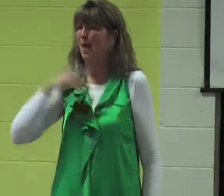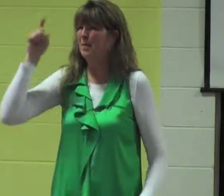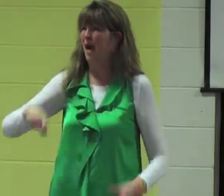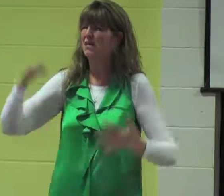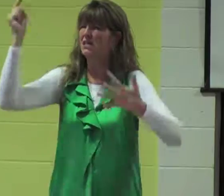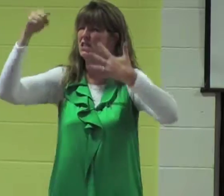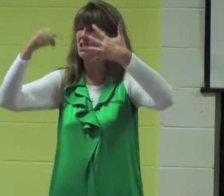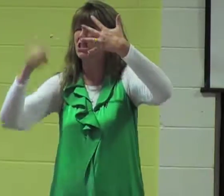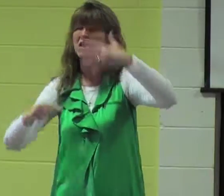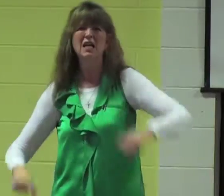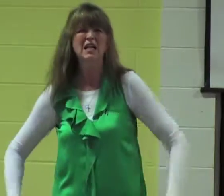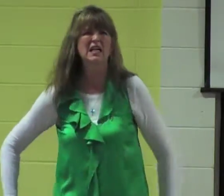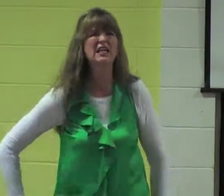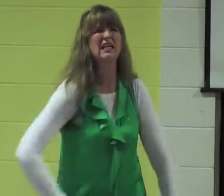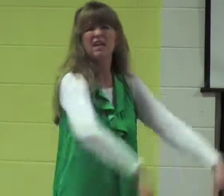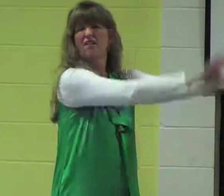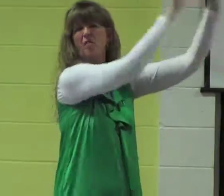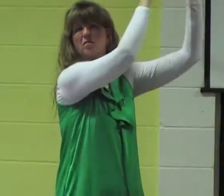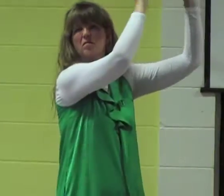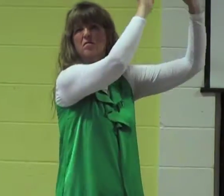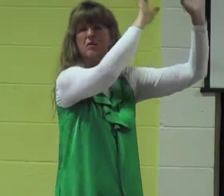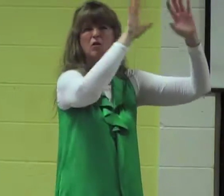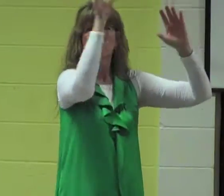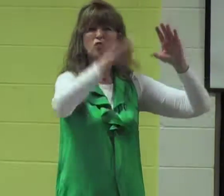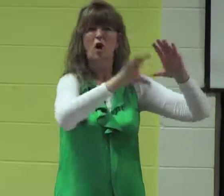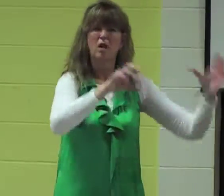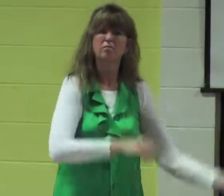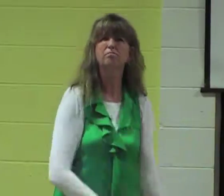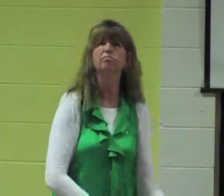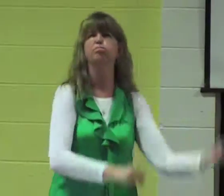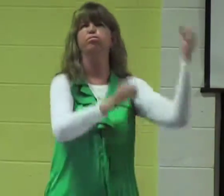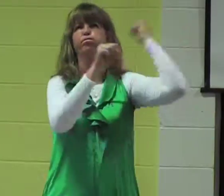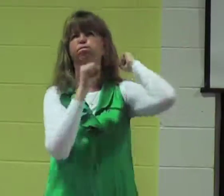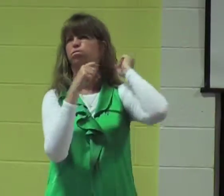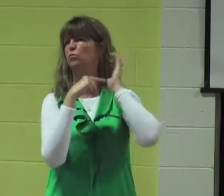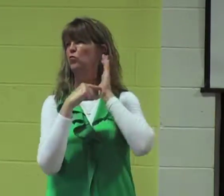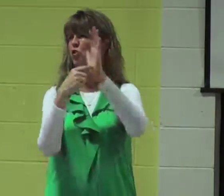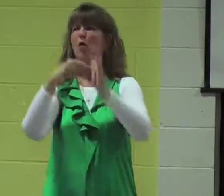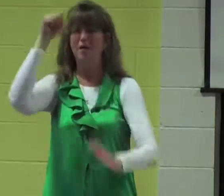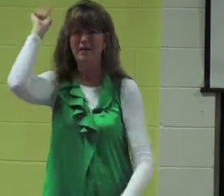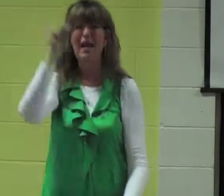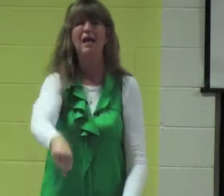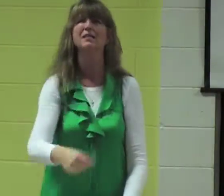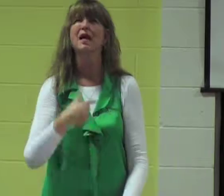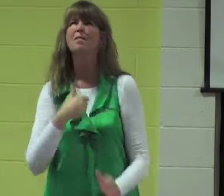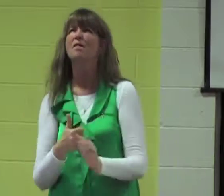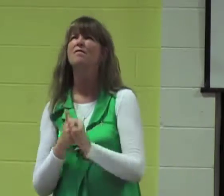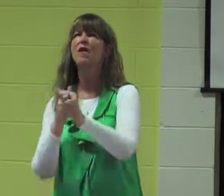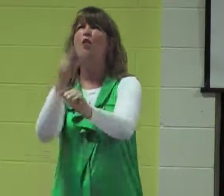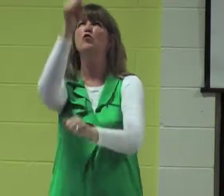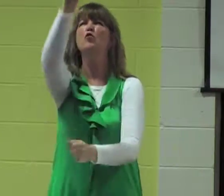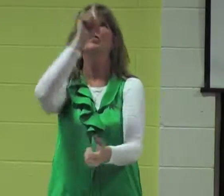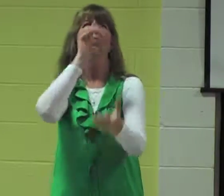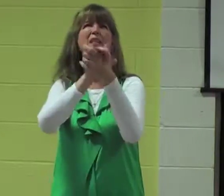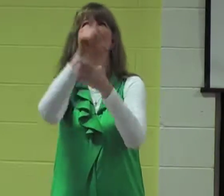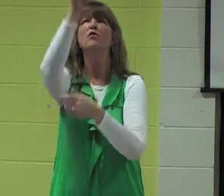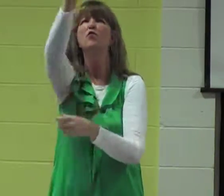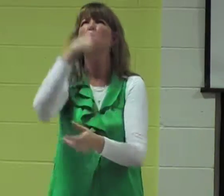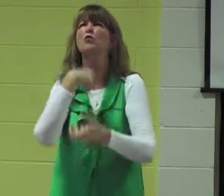desire is my wants to give it up, to give it to Christ, and to take up the cross